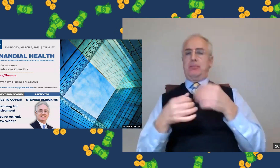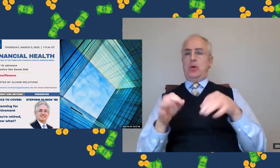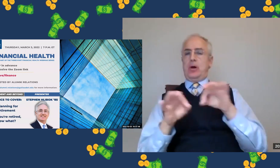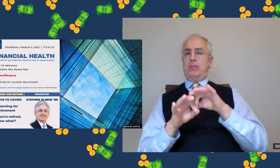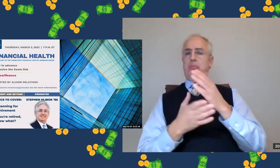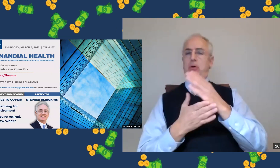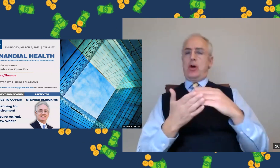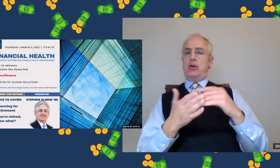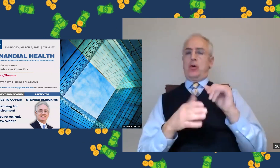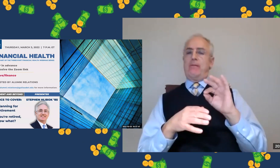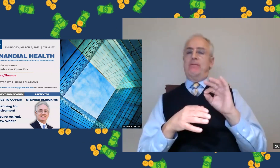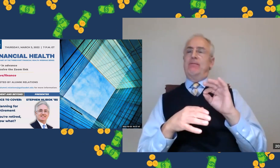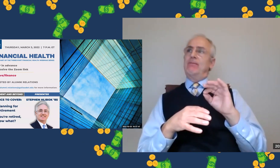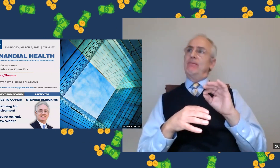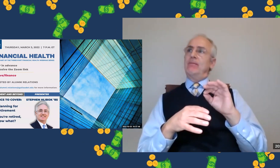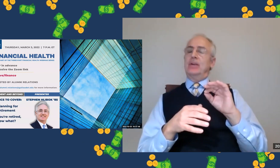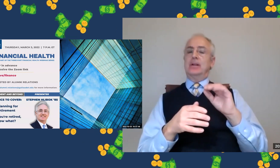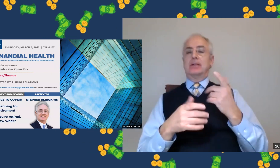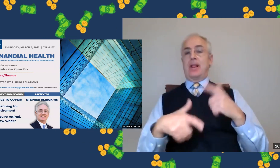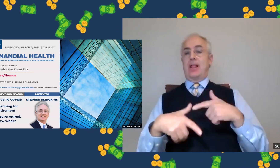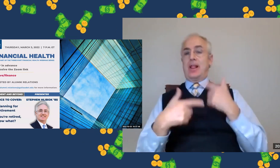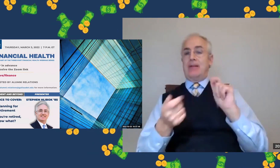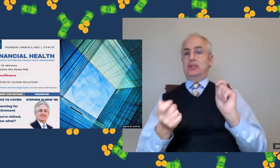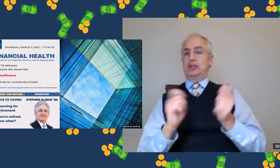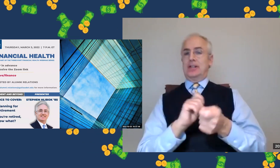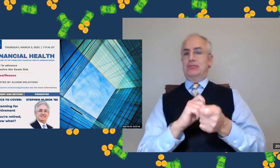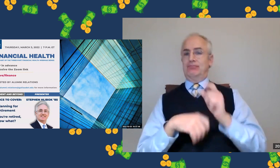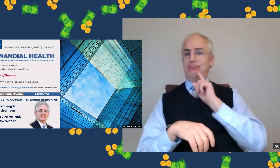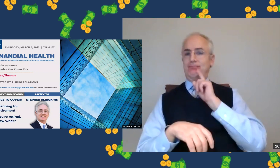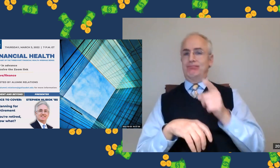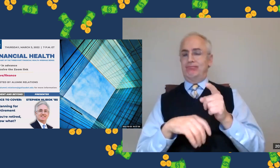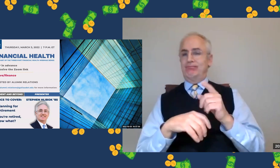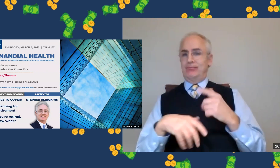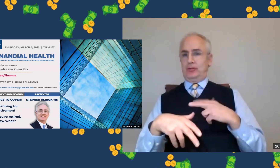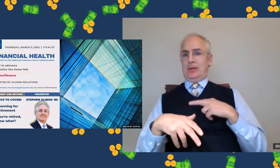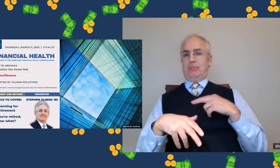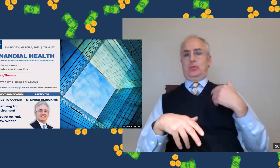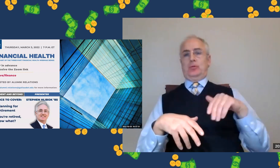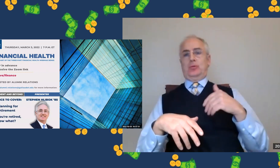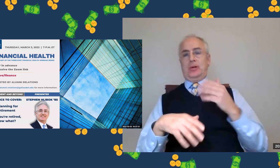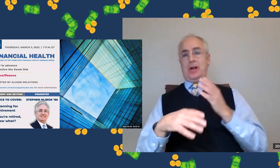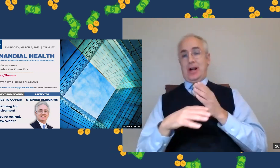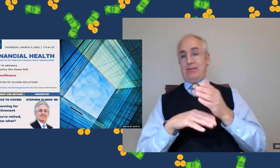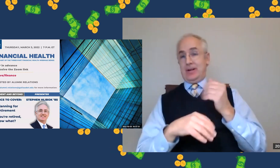retirement grows ever closer, it's very important that we consider the life change that it represents.